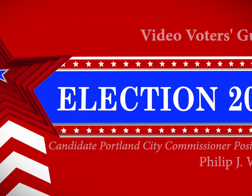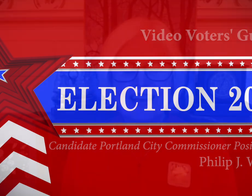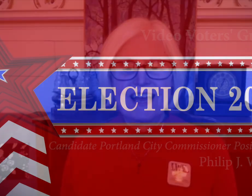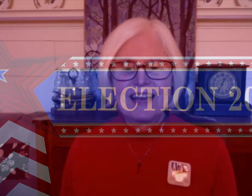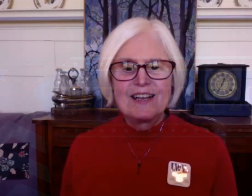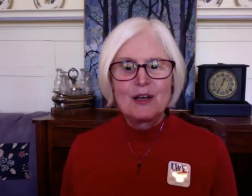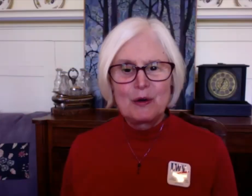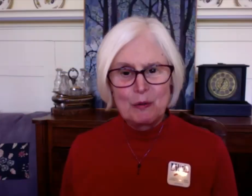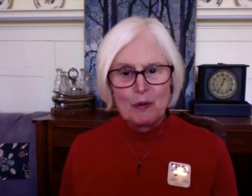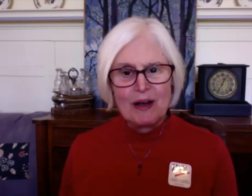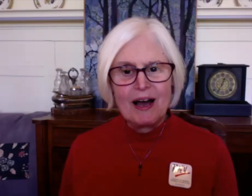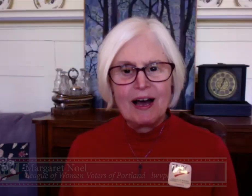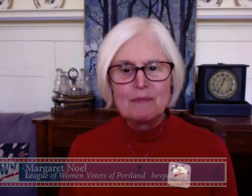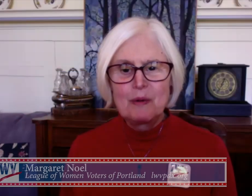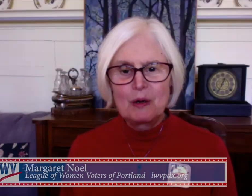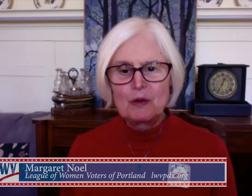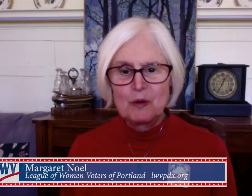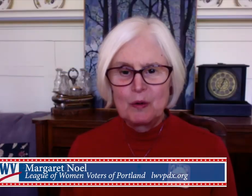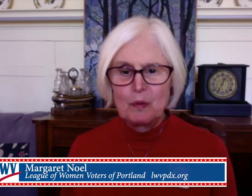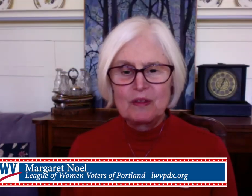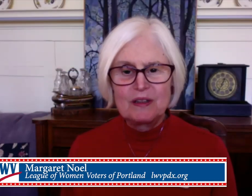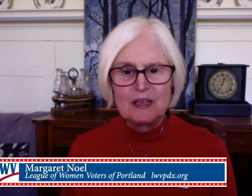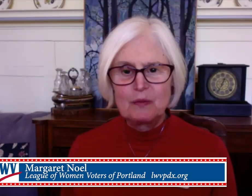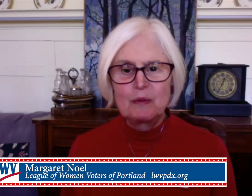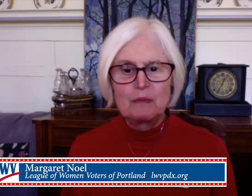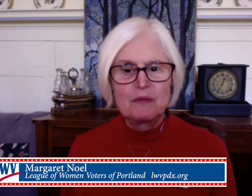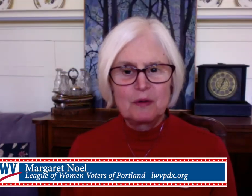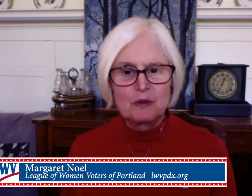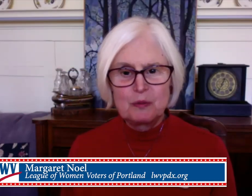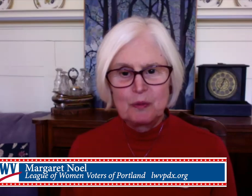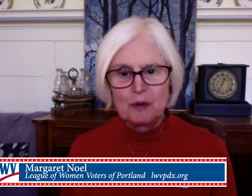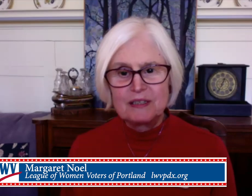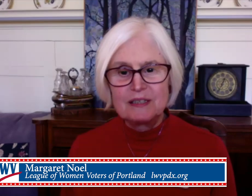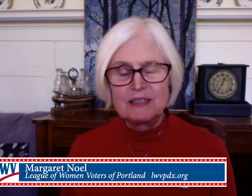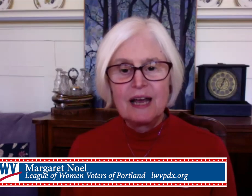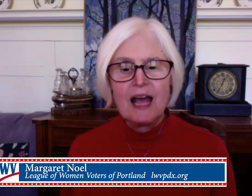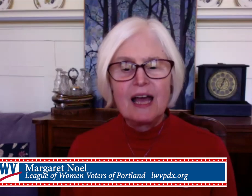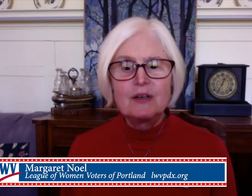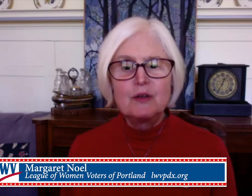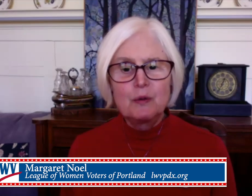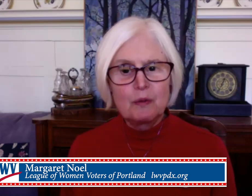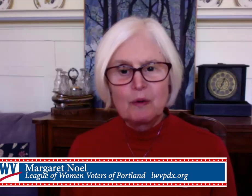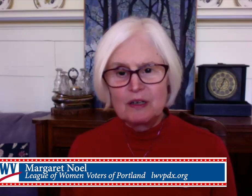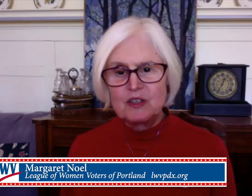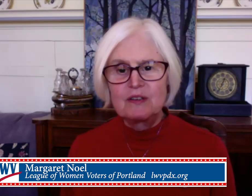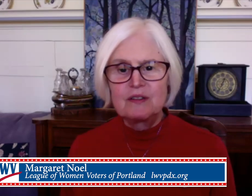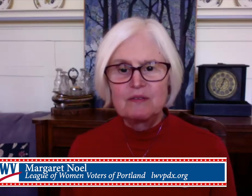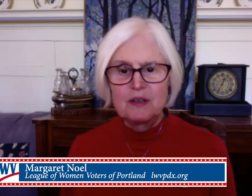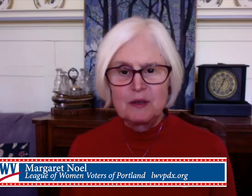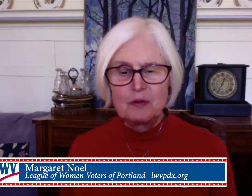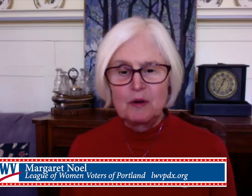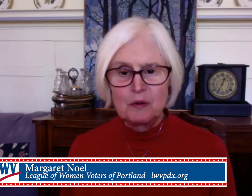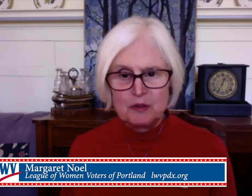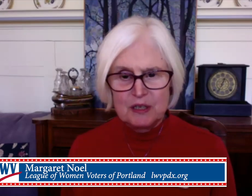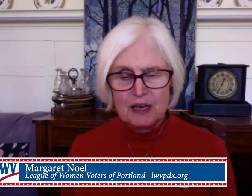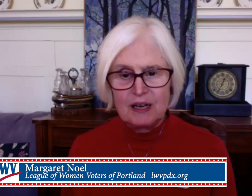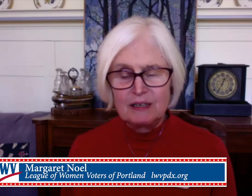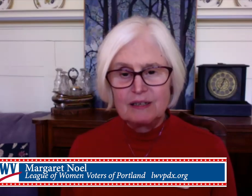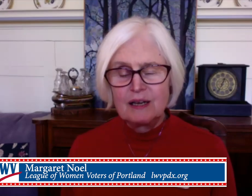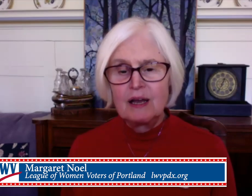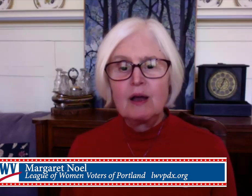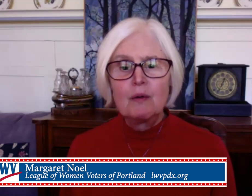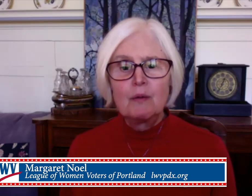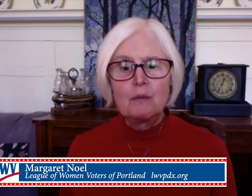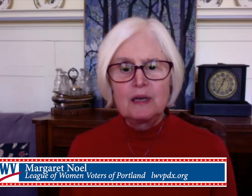Hello, I'm Margaret Noll with the League of Women Voters of Portland, and you are watching the Video Voters